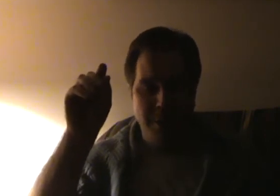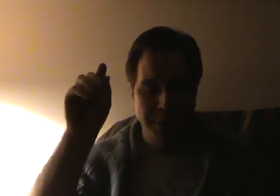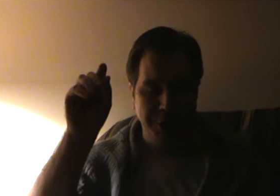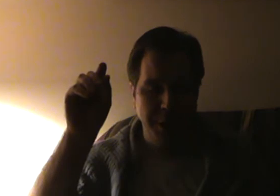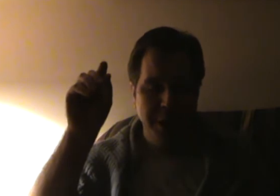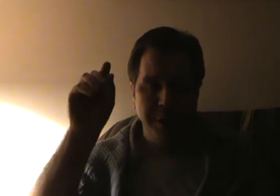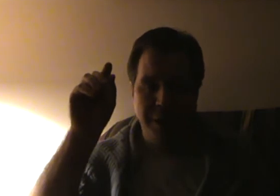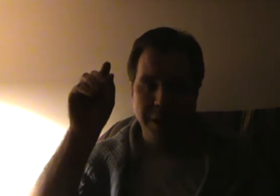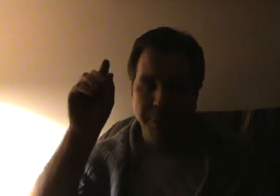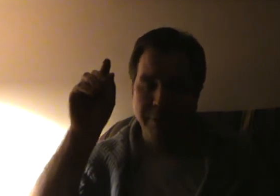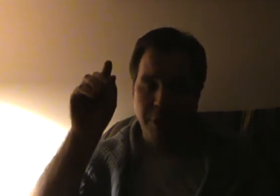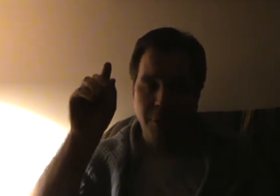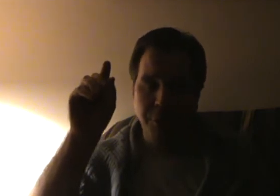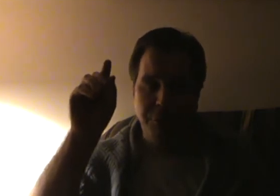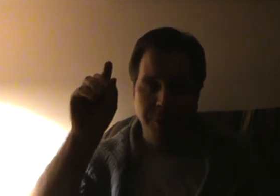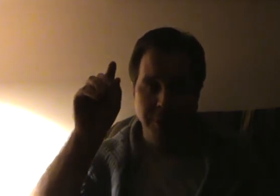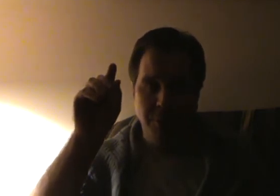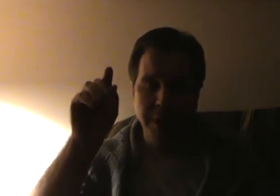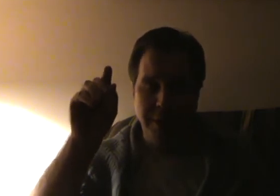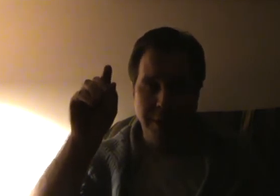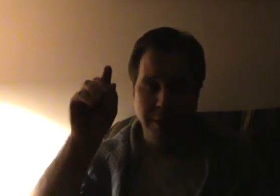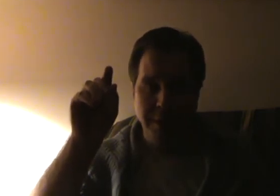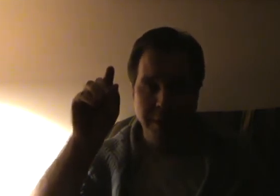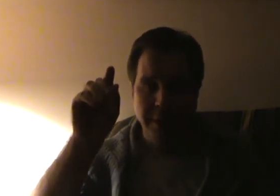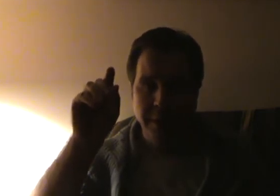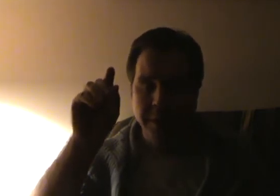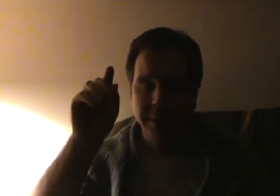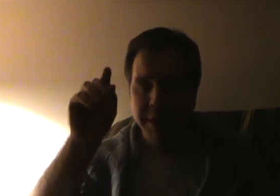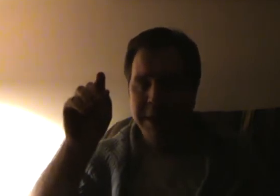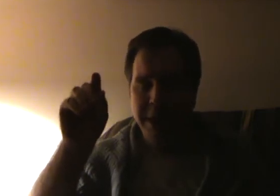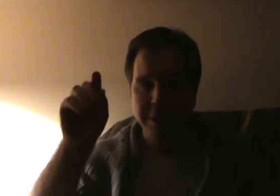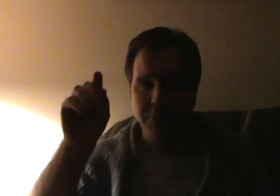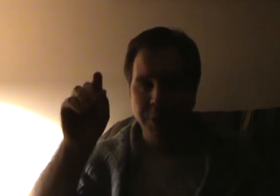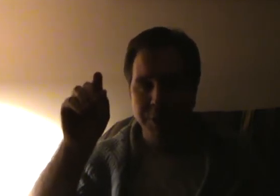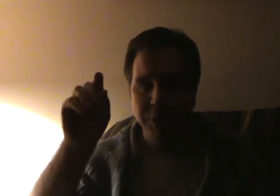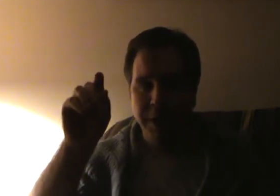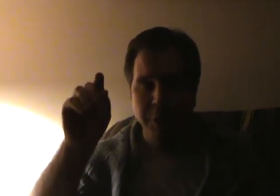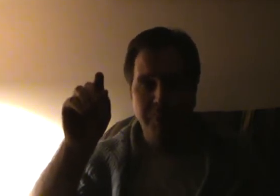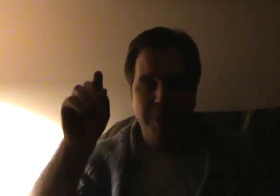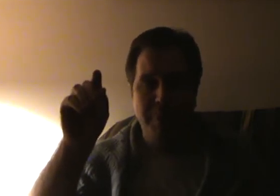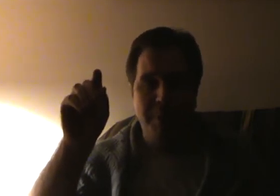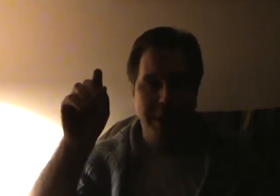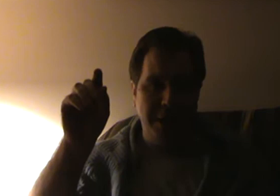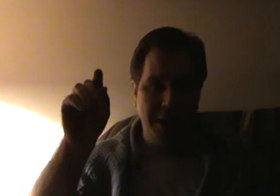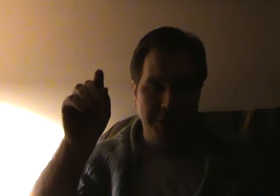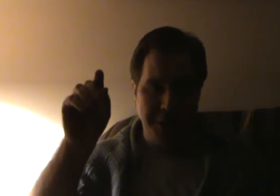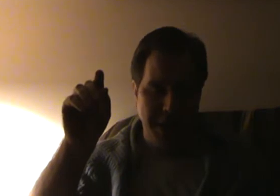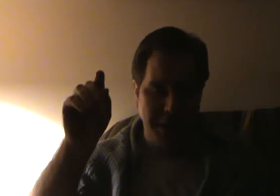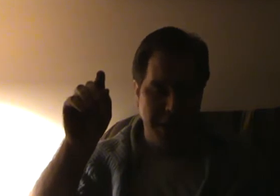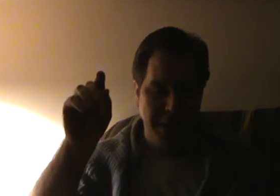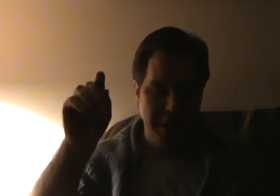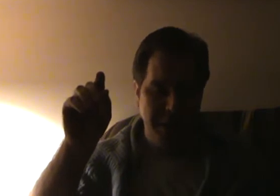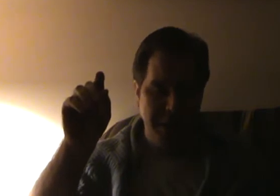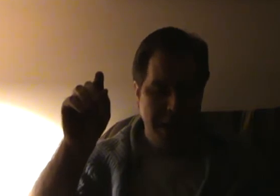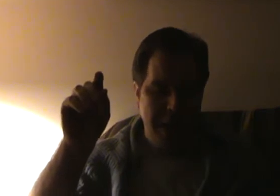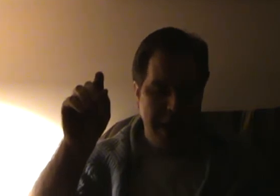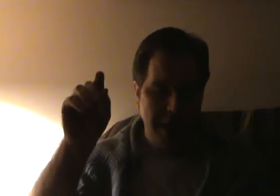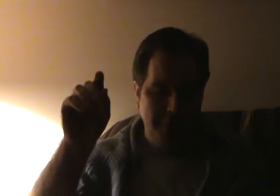watching, to let it be of their own free will. The details of which you probably cannot understand. How